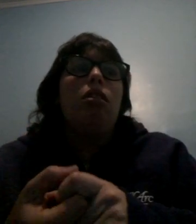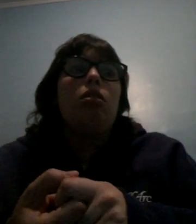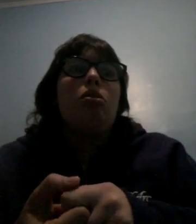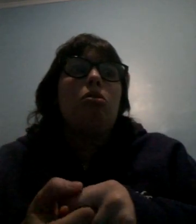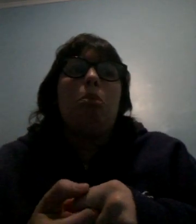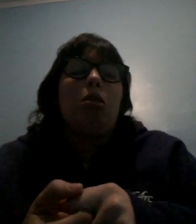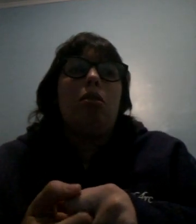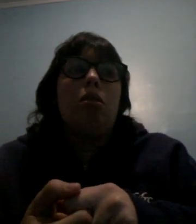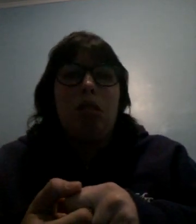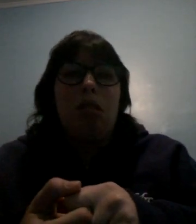something